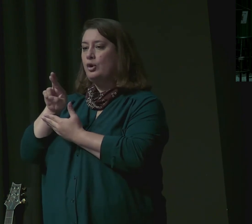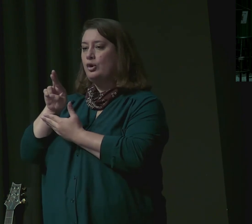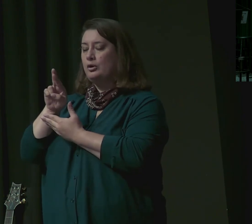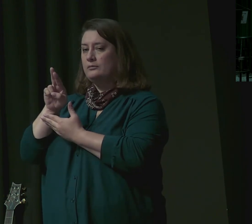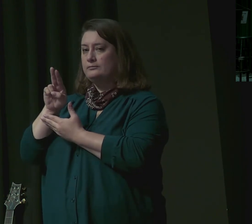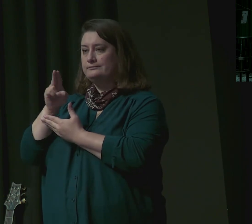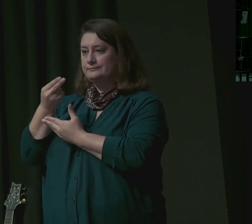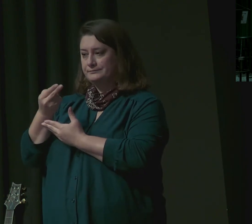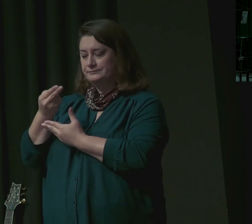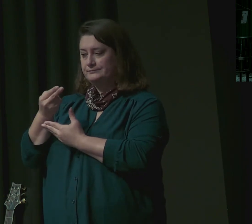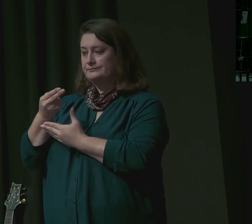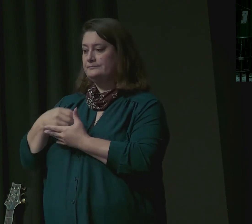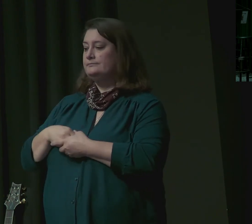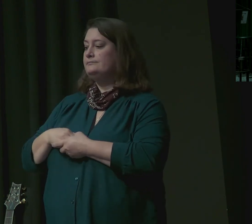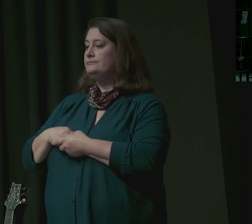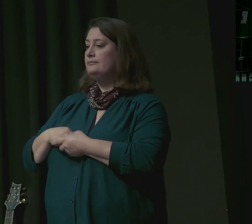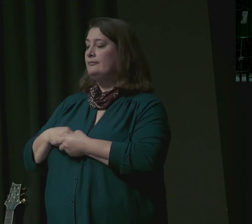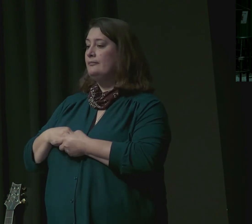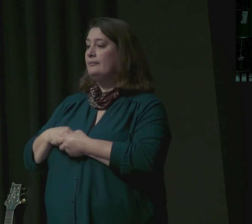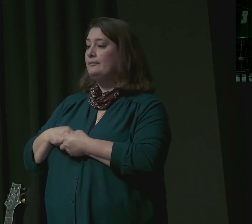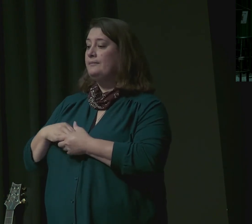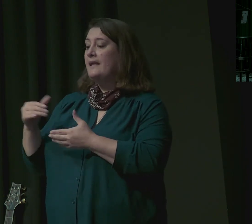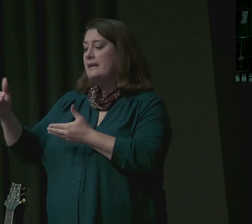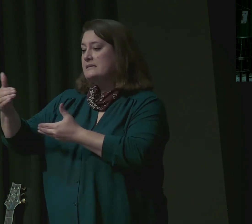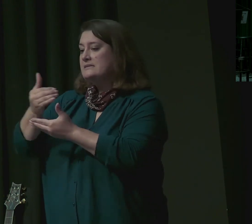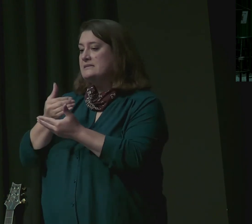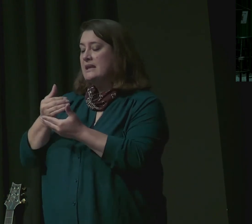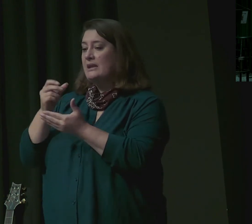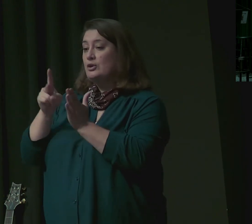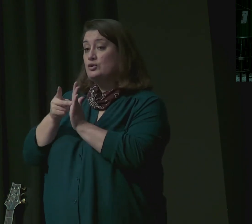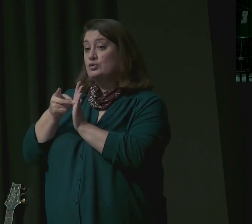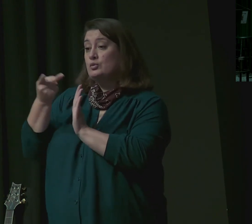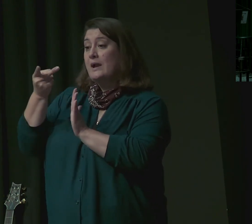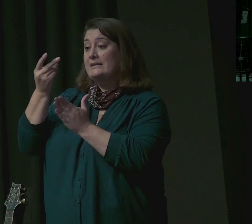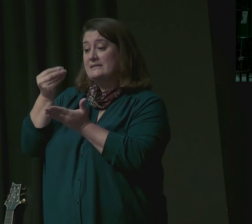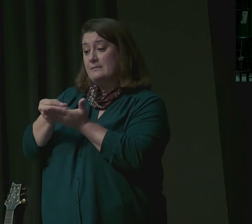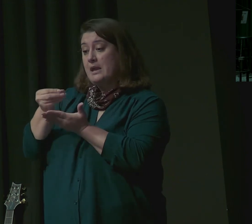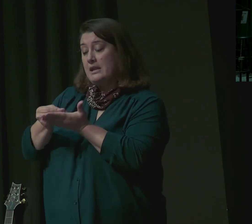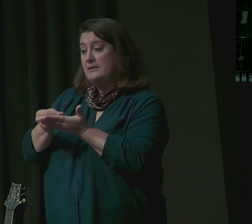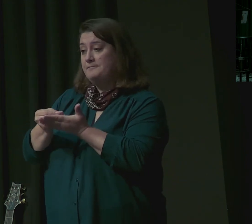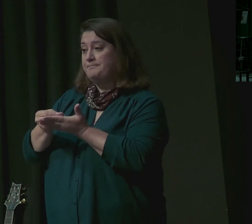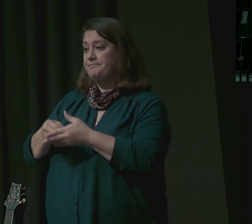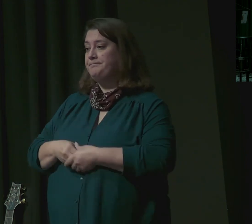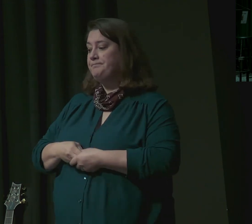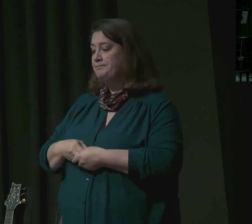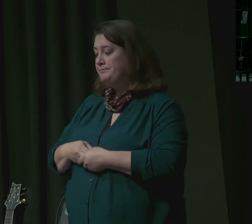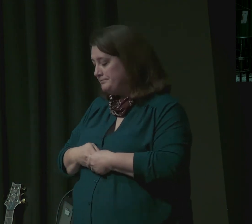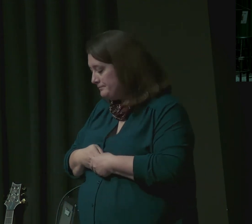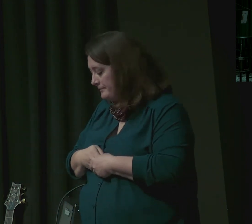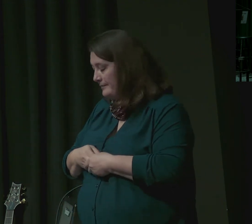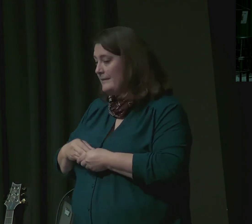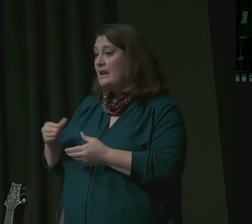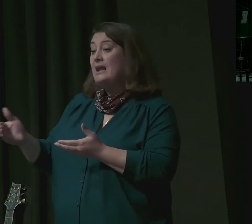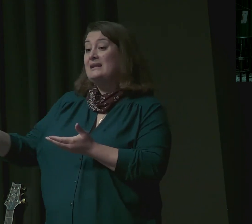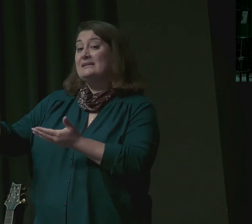Take double the money with you and carry back with you the money that was returned in the mouth of your sacks. Perhaps